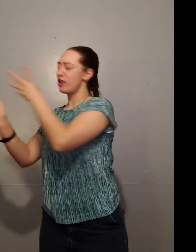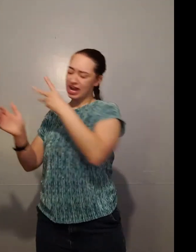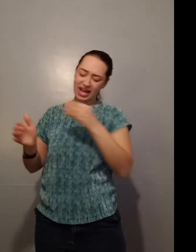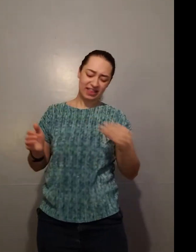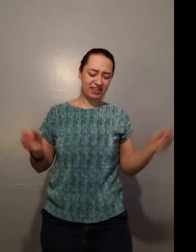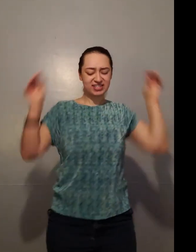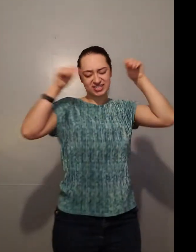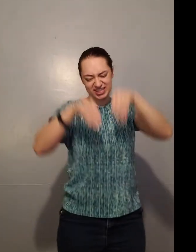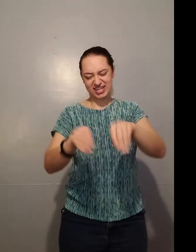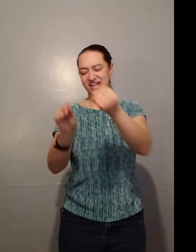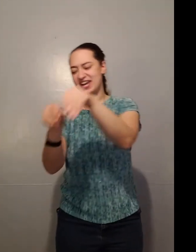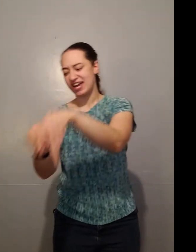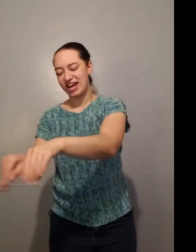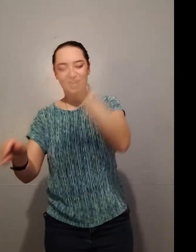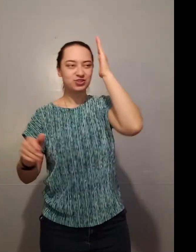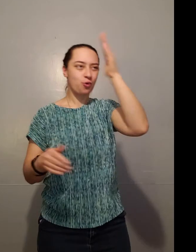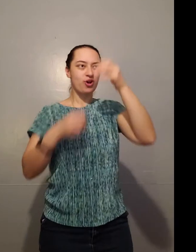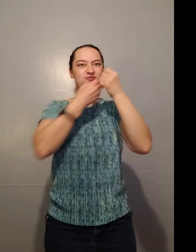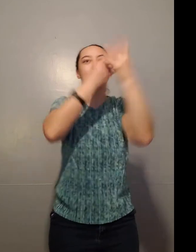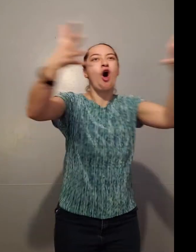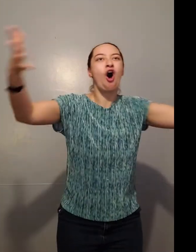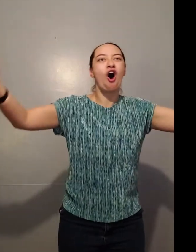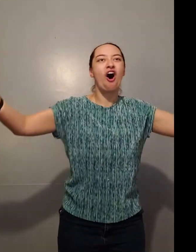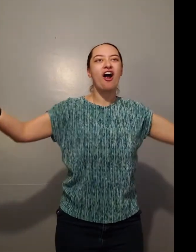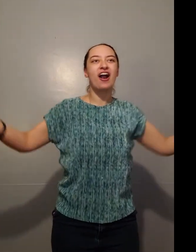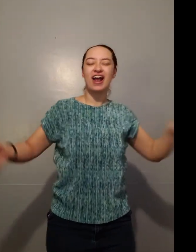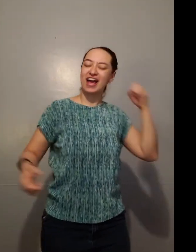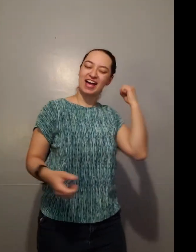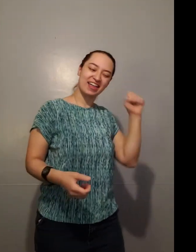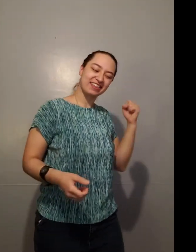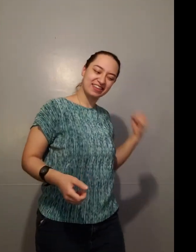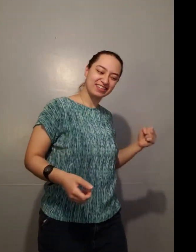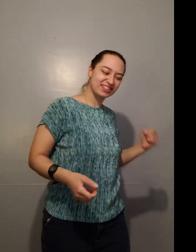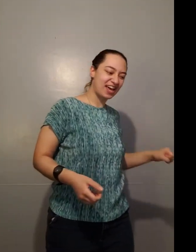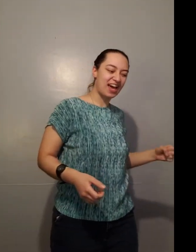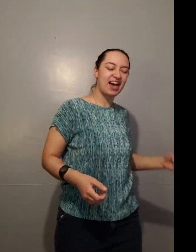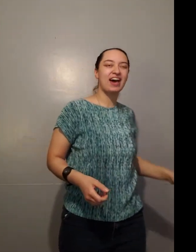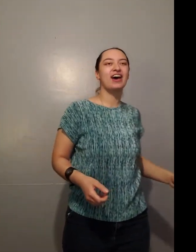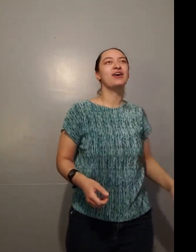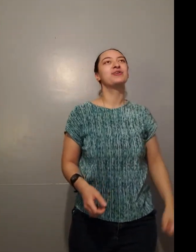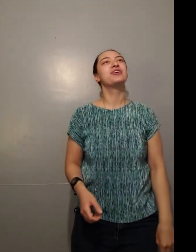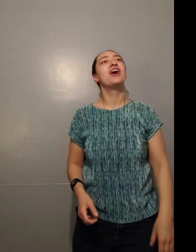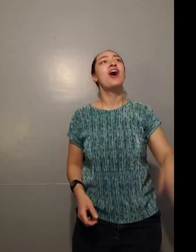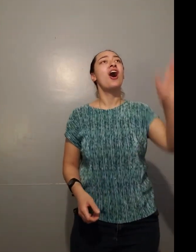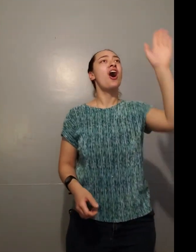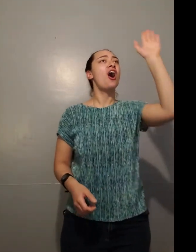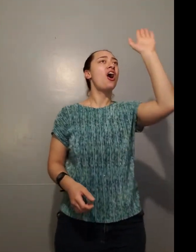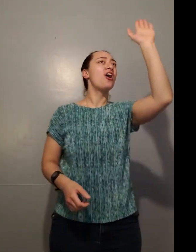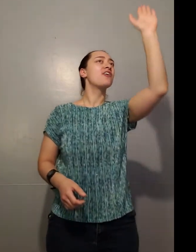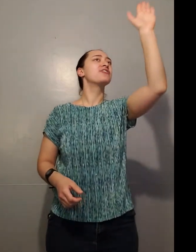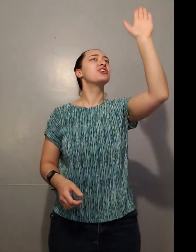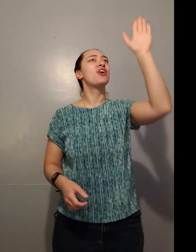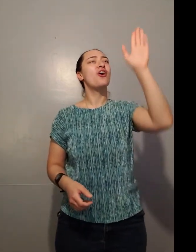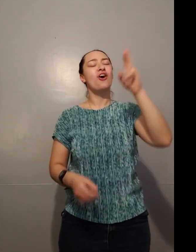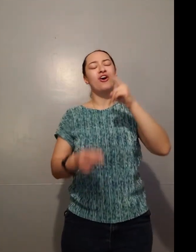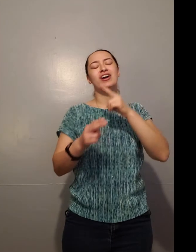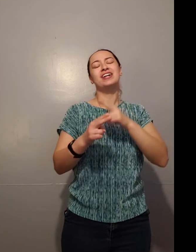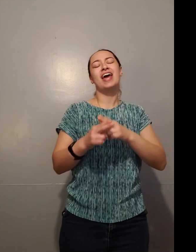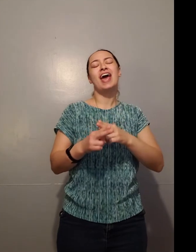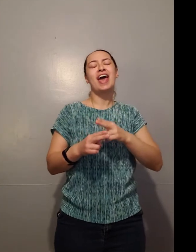and the seas will fall. At the sound of your name.